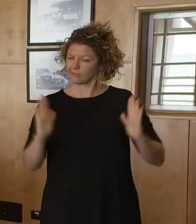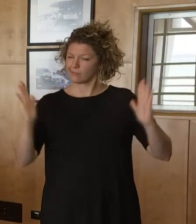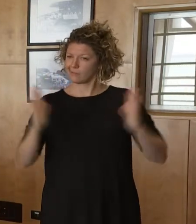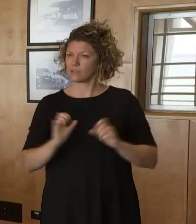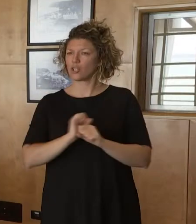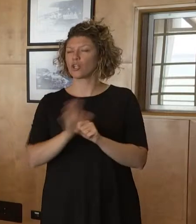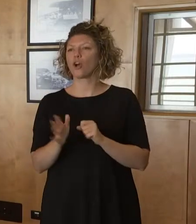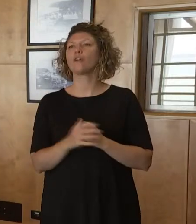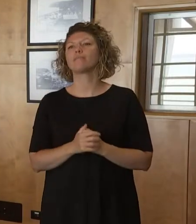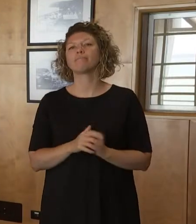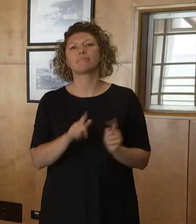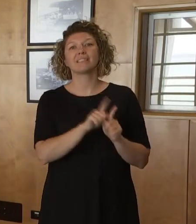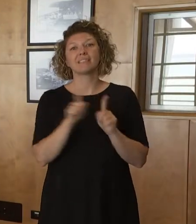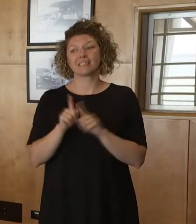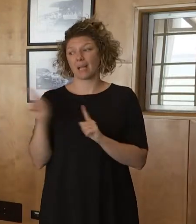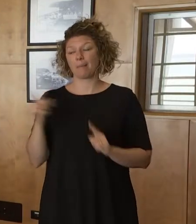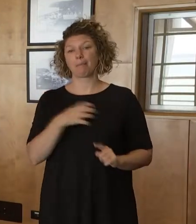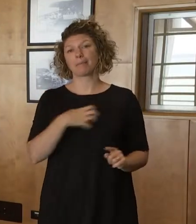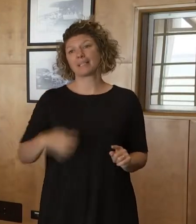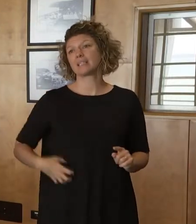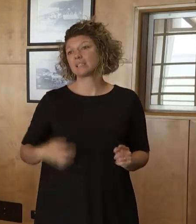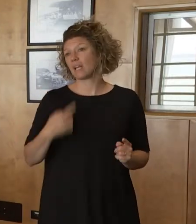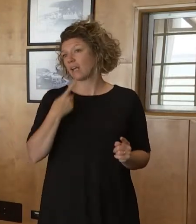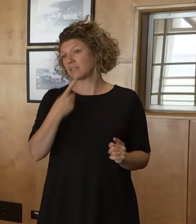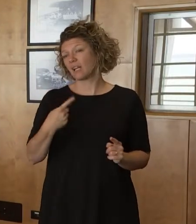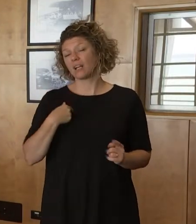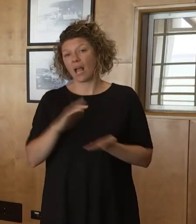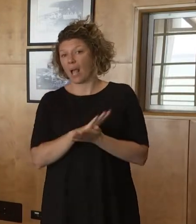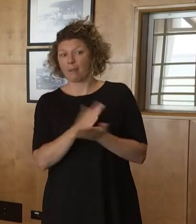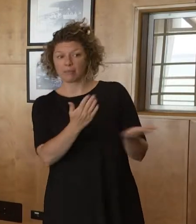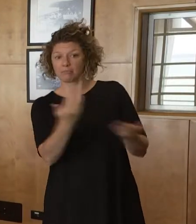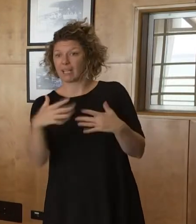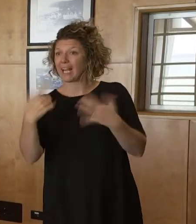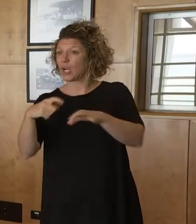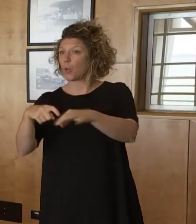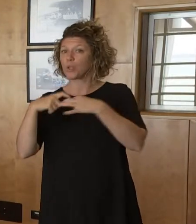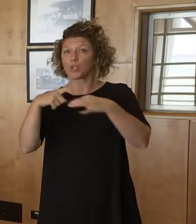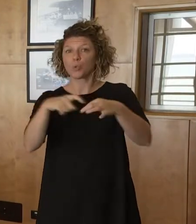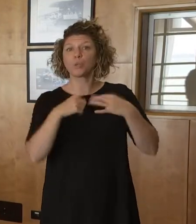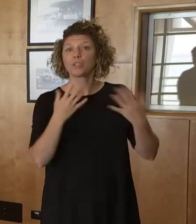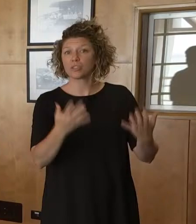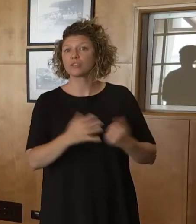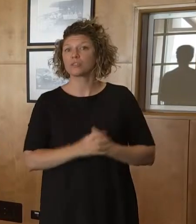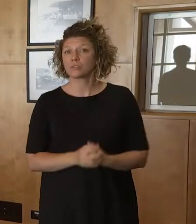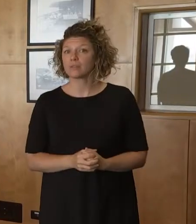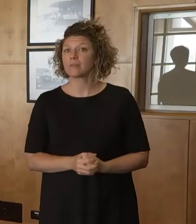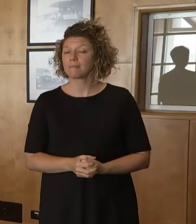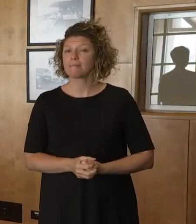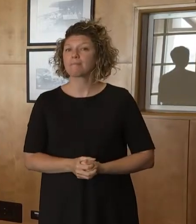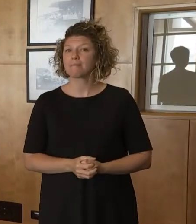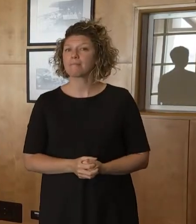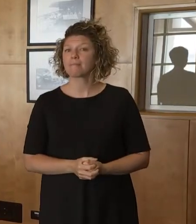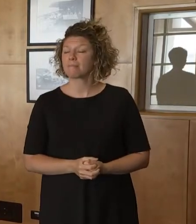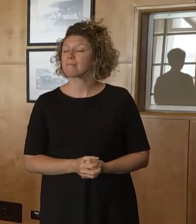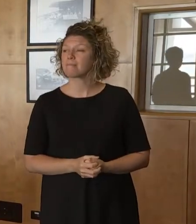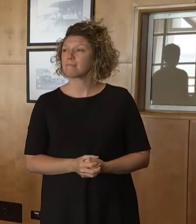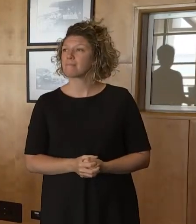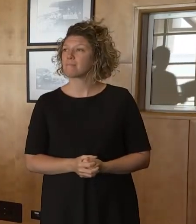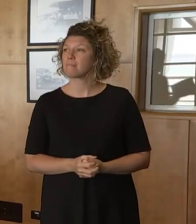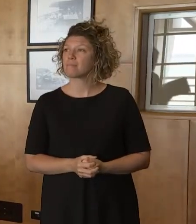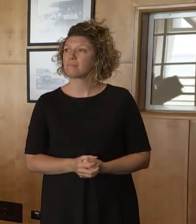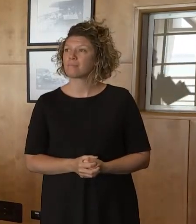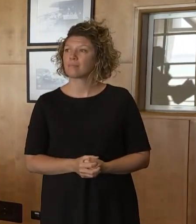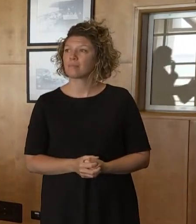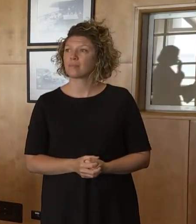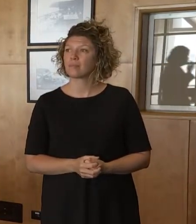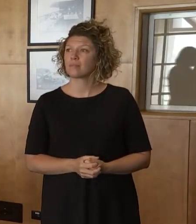As the minister said, I'm happy to answer questions. Thank you. Do you want to talk to me or myself first? Yeah, of